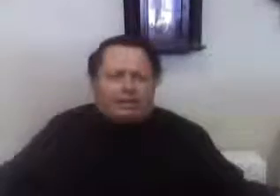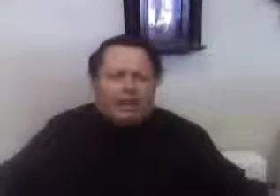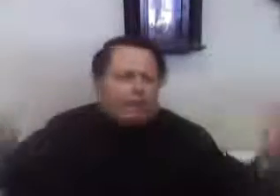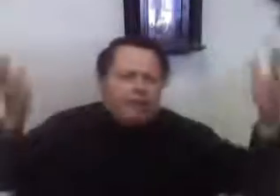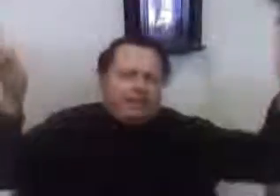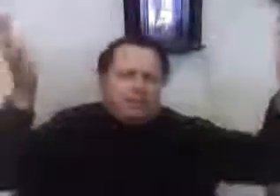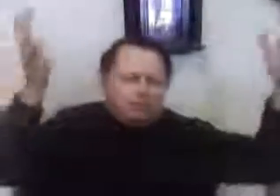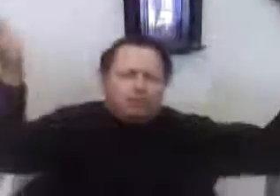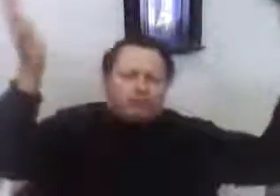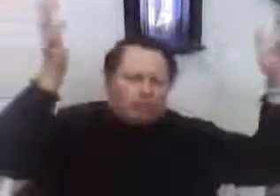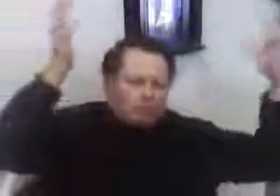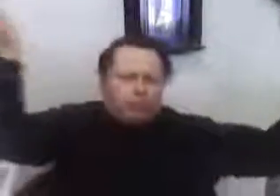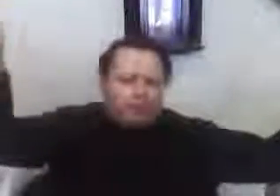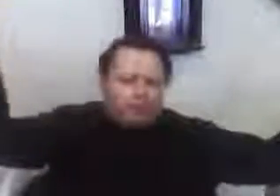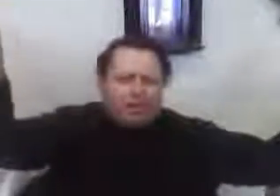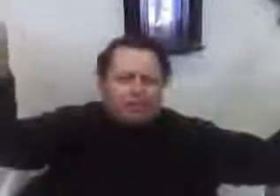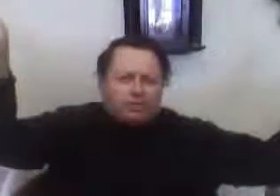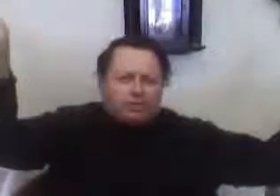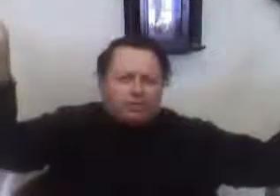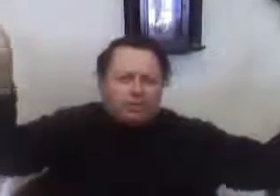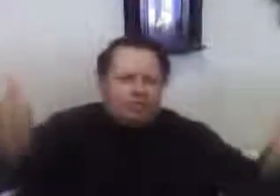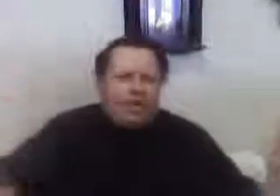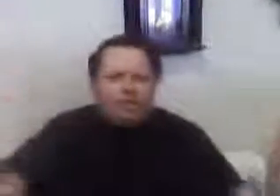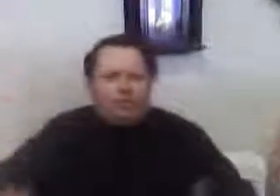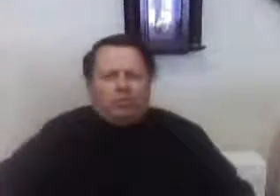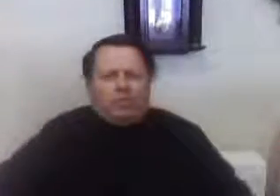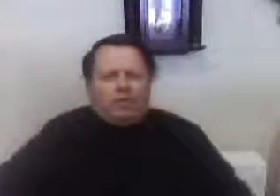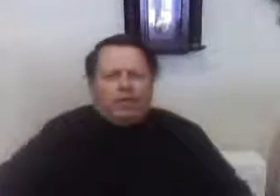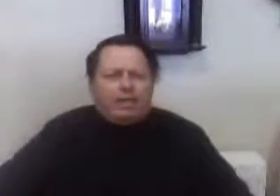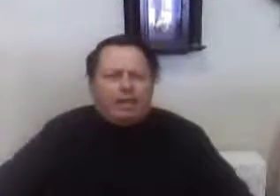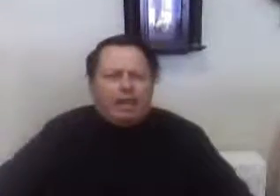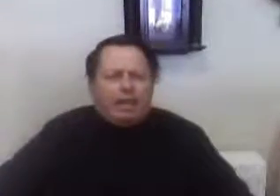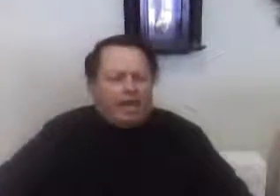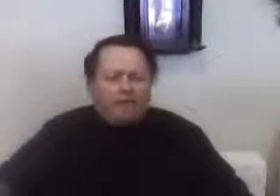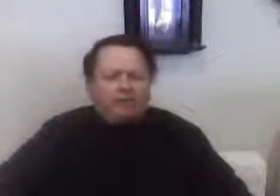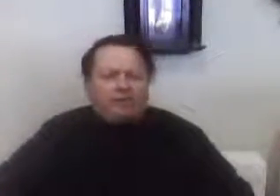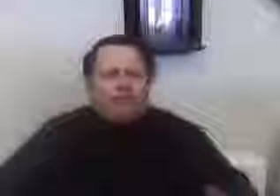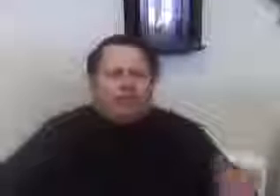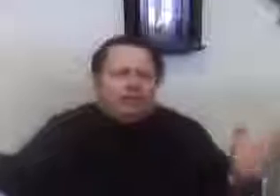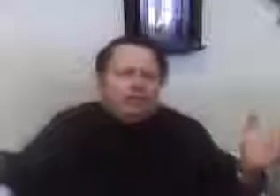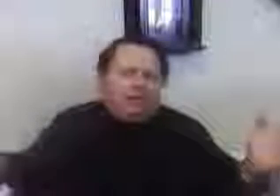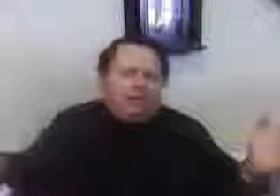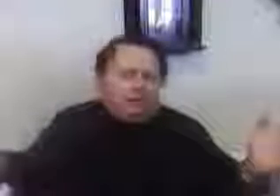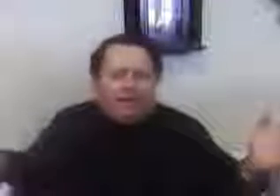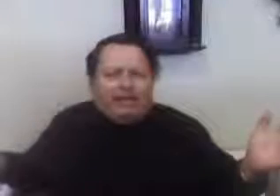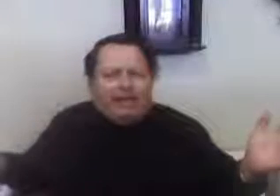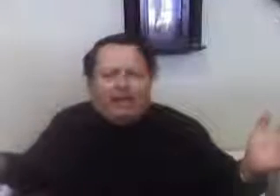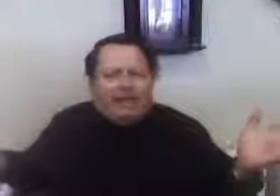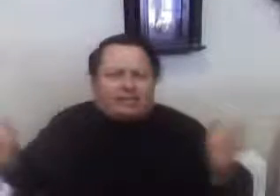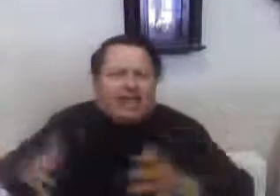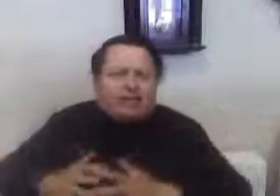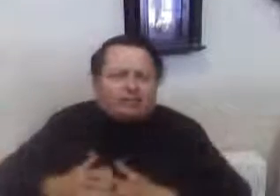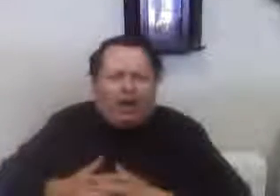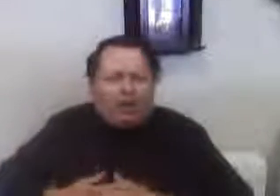that are making you super rich, yet we can't even afford to maintain our status quo.